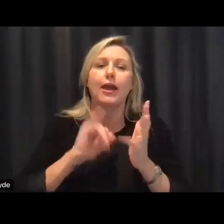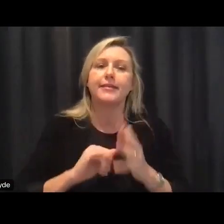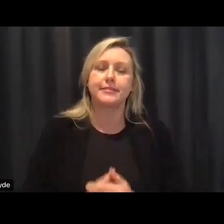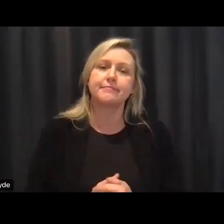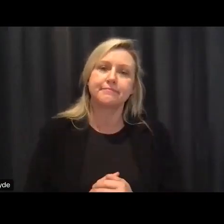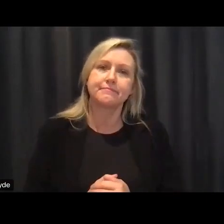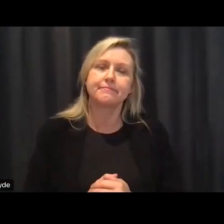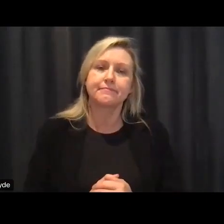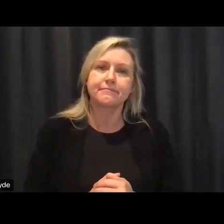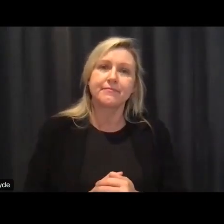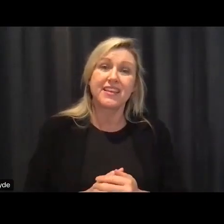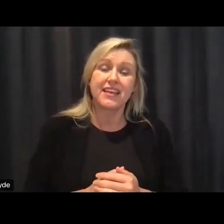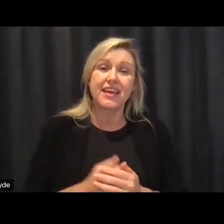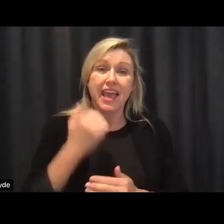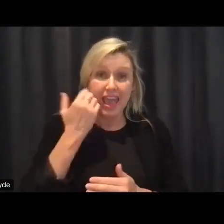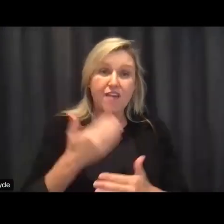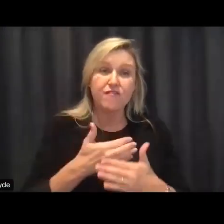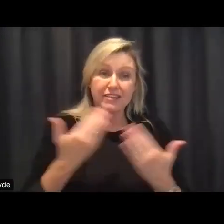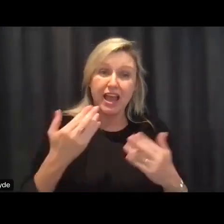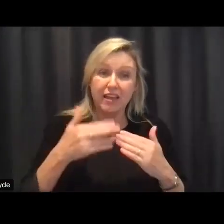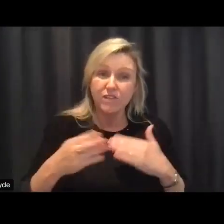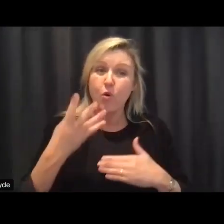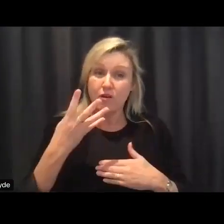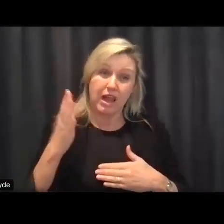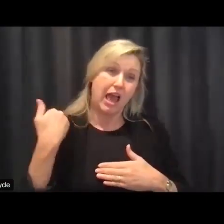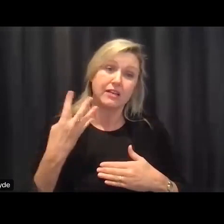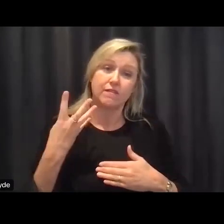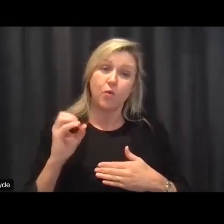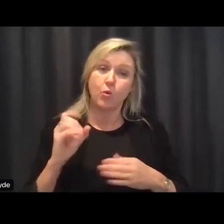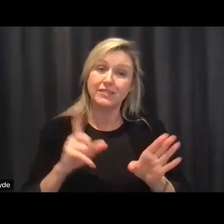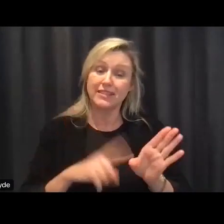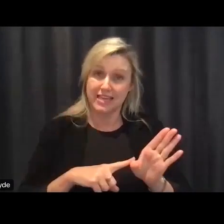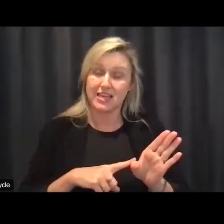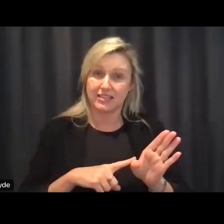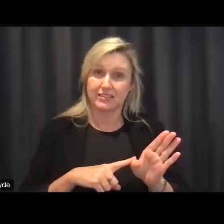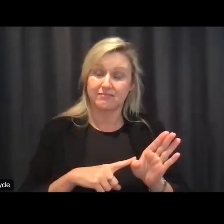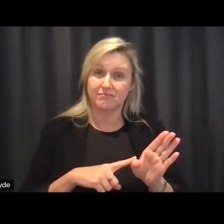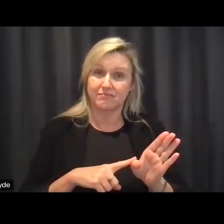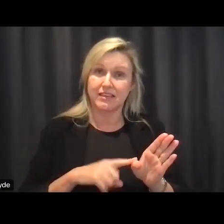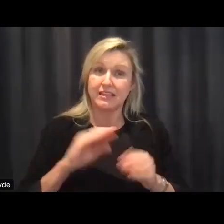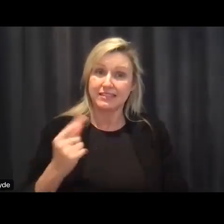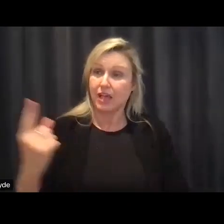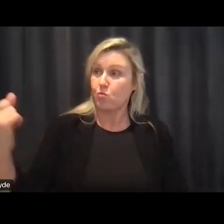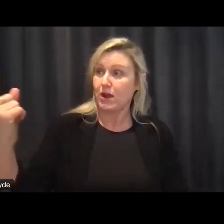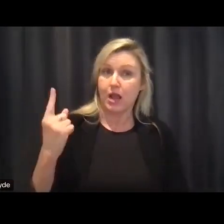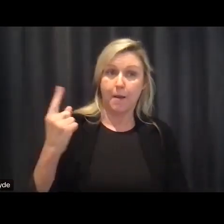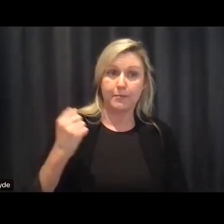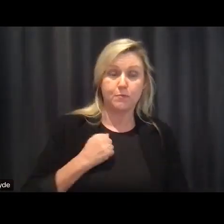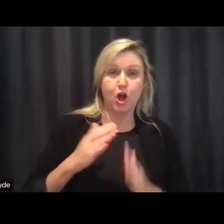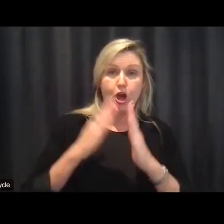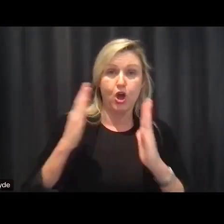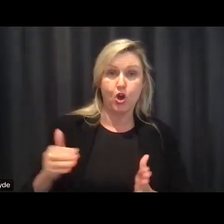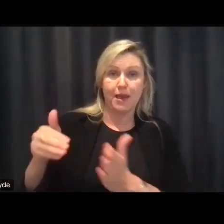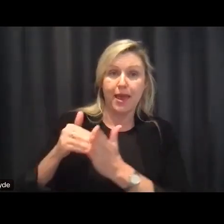single day of the last 40 years of my life a human being has come into my house helped me to